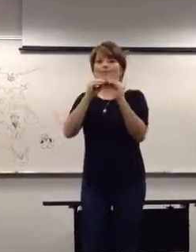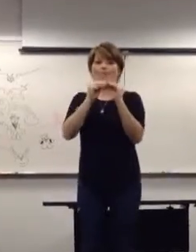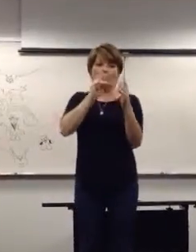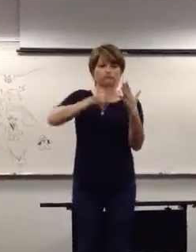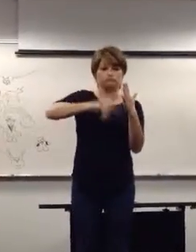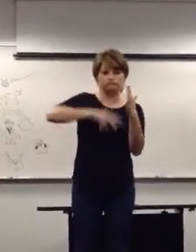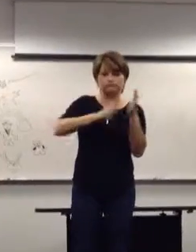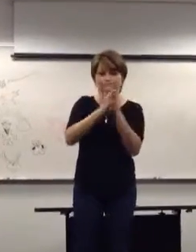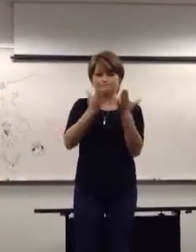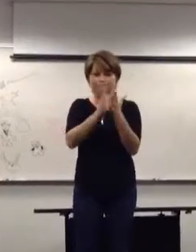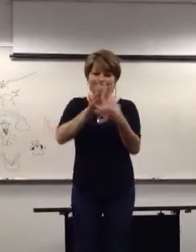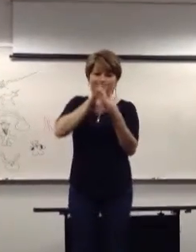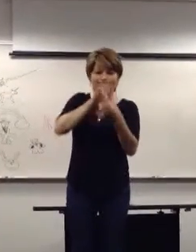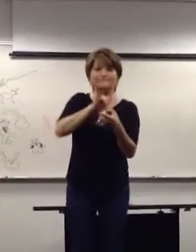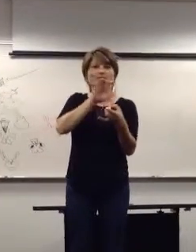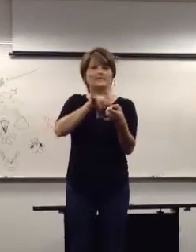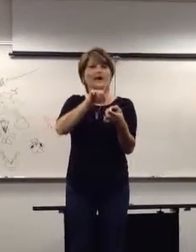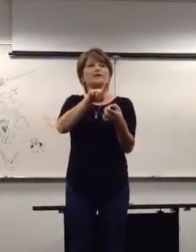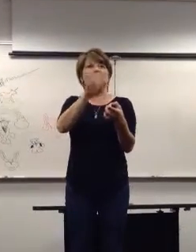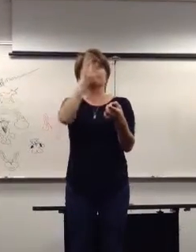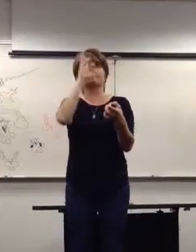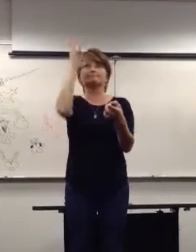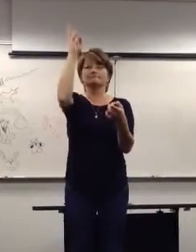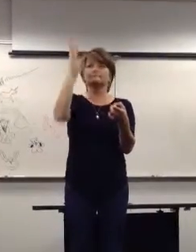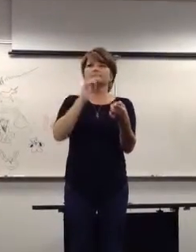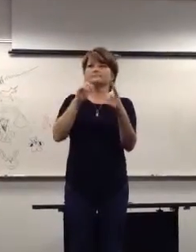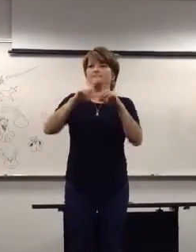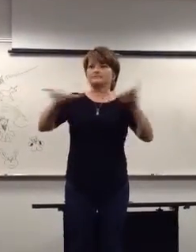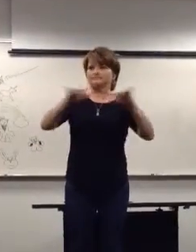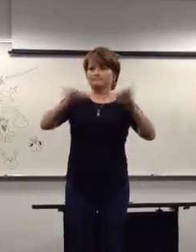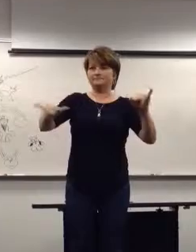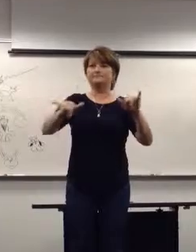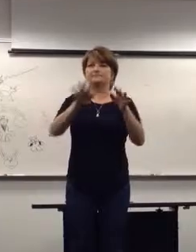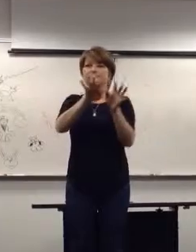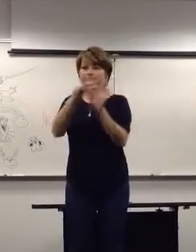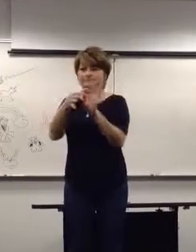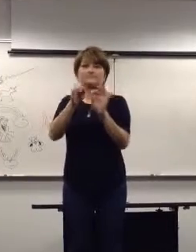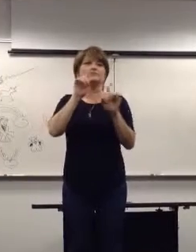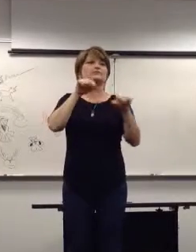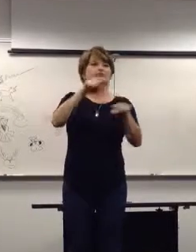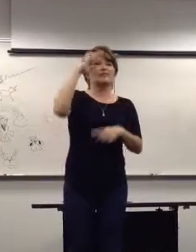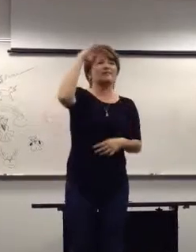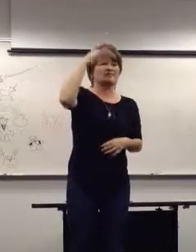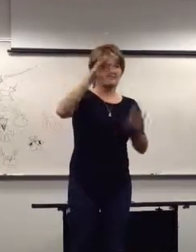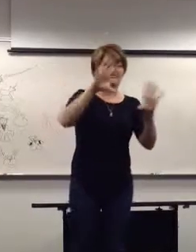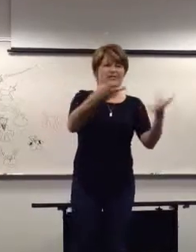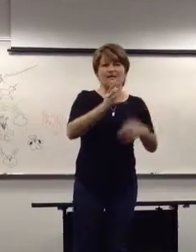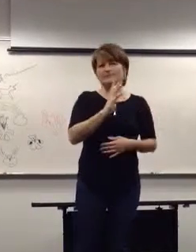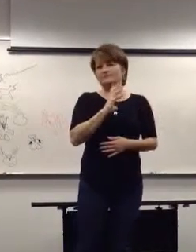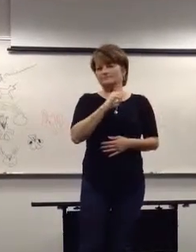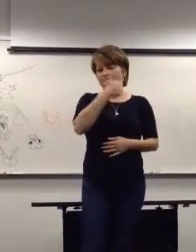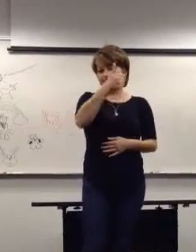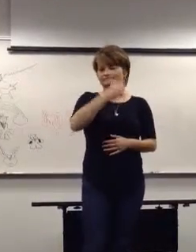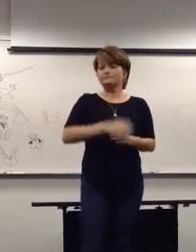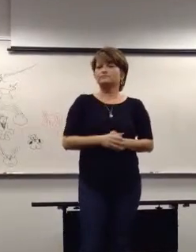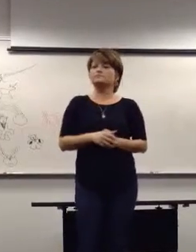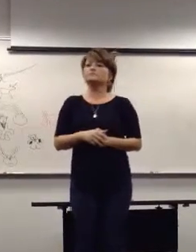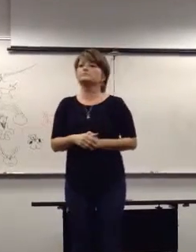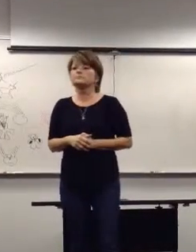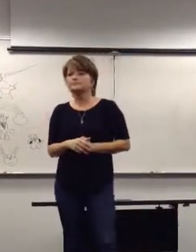system. So, anyway, in theory, you will learn more about that, discussions in the book, and you'll learn that all